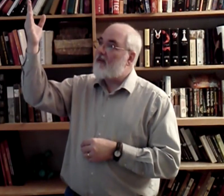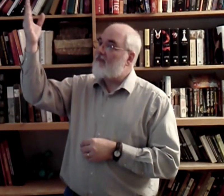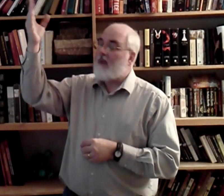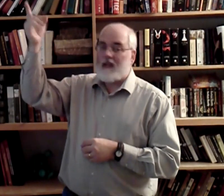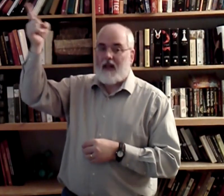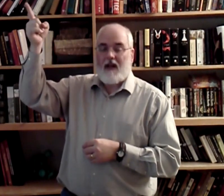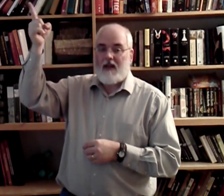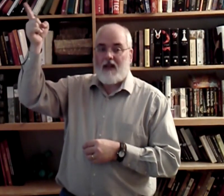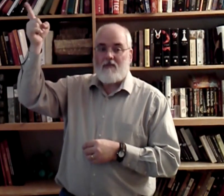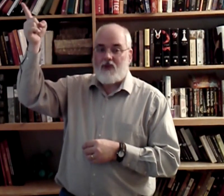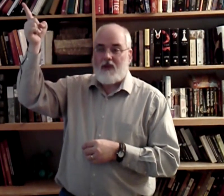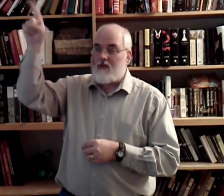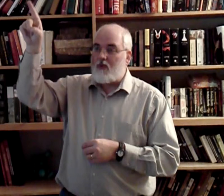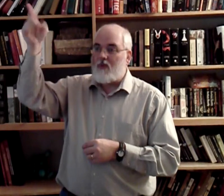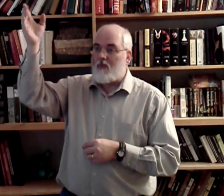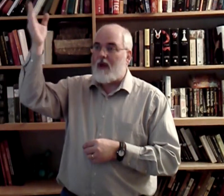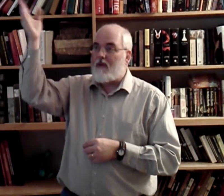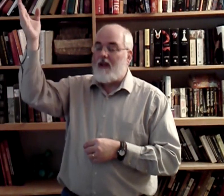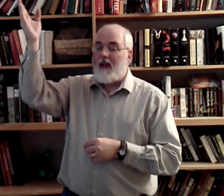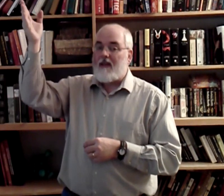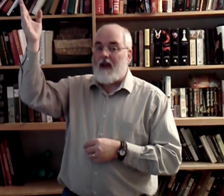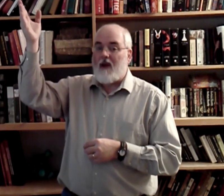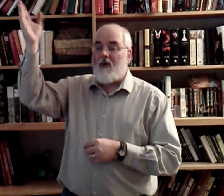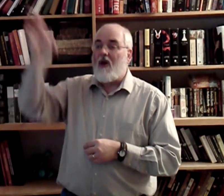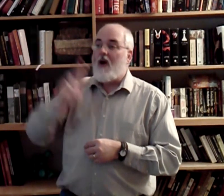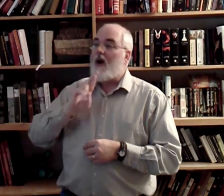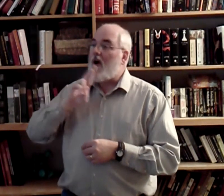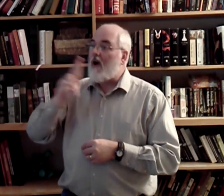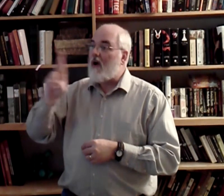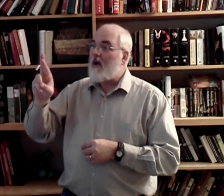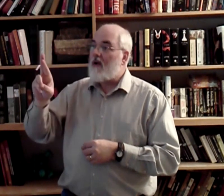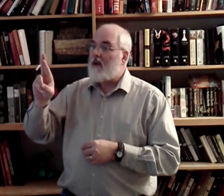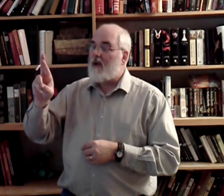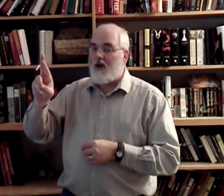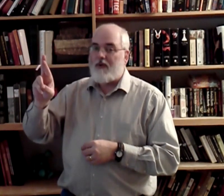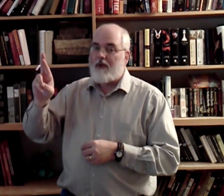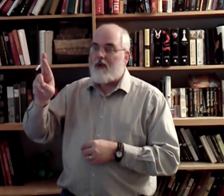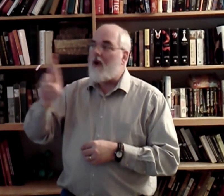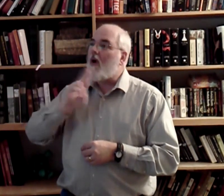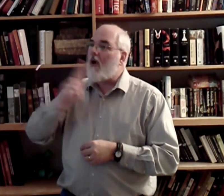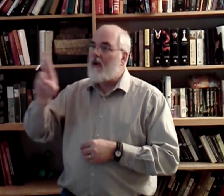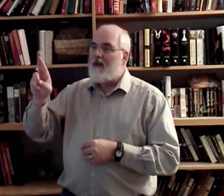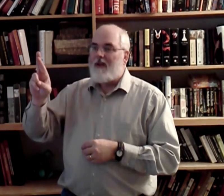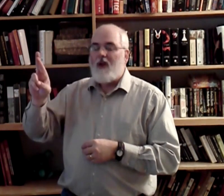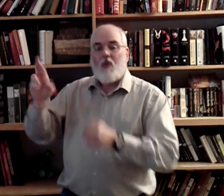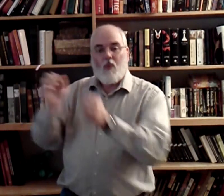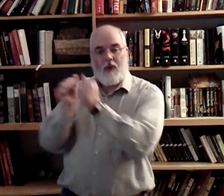That's kind of like him, G, you, whatever. Thou are art with